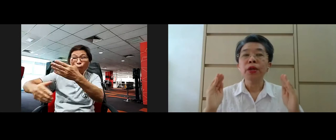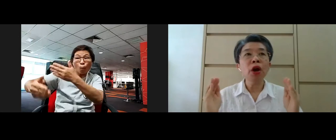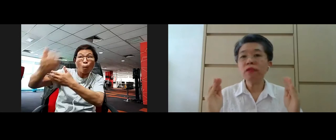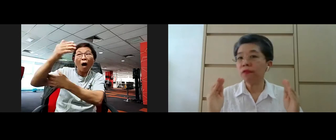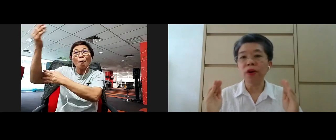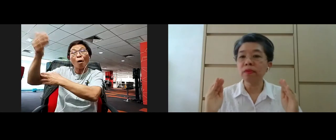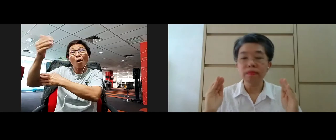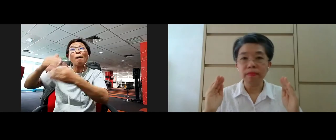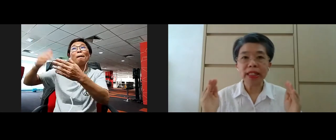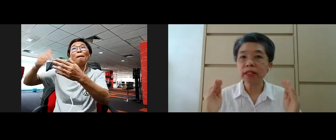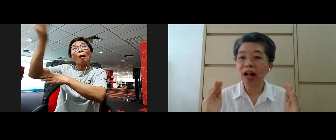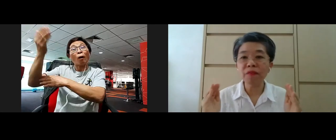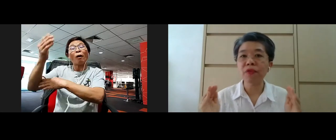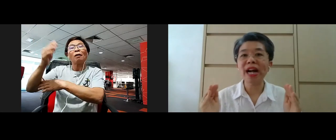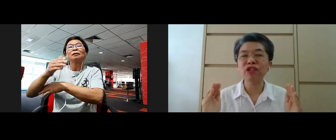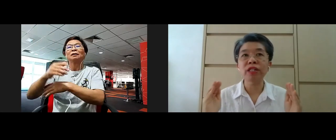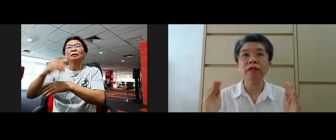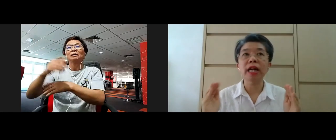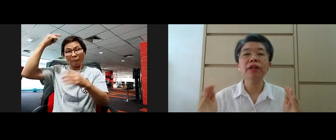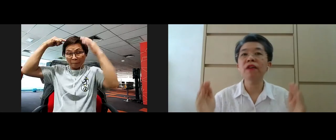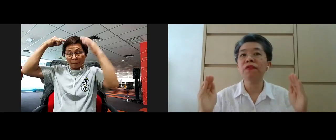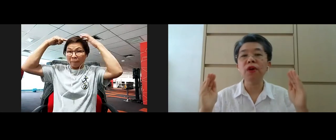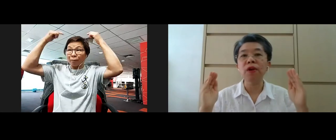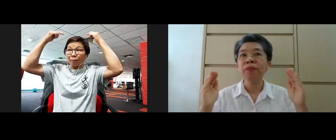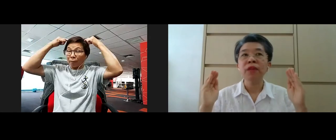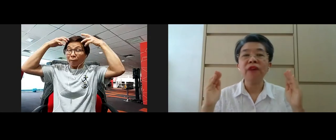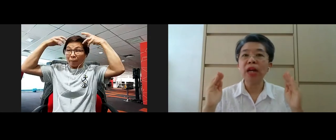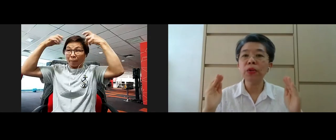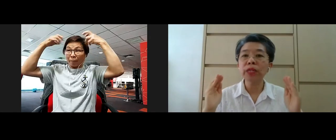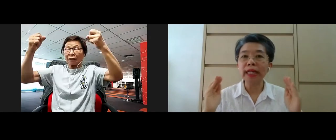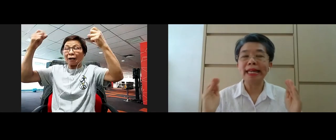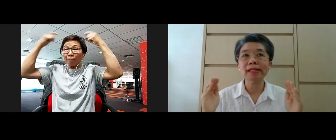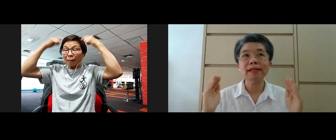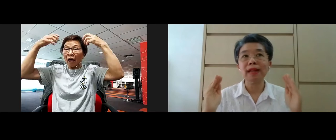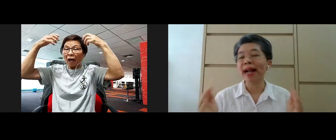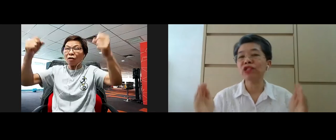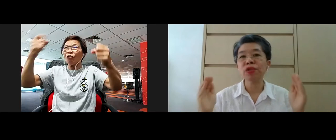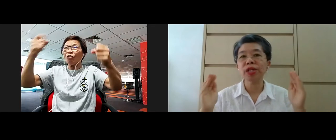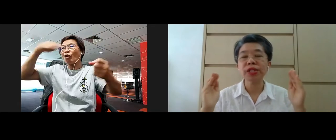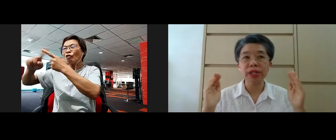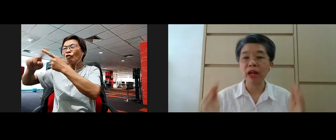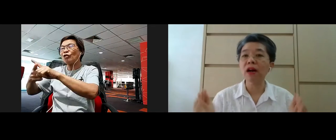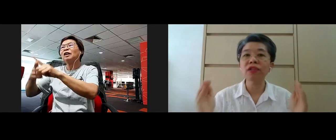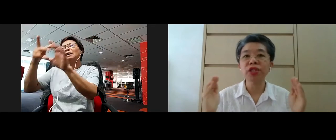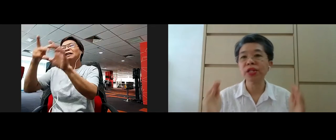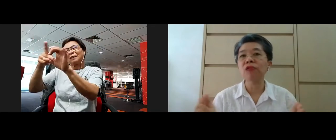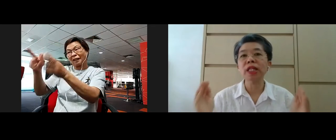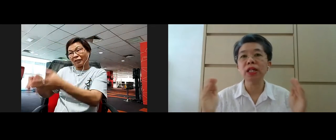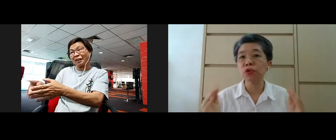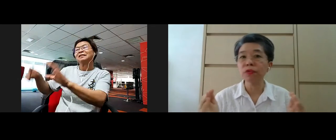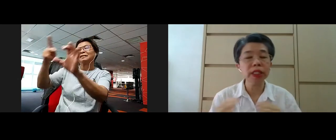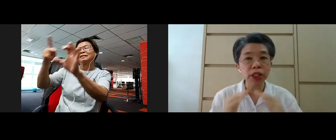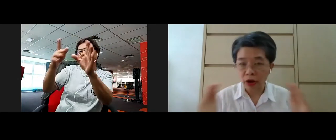yeah? Not for mental health professionals, yeah? Not for fellow colleagues, psychiatrists, psychologists,